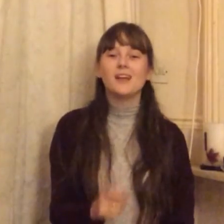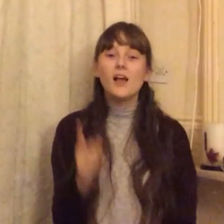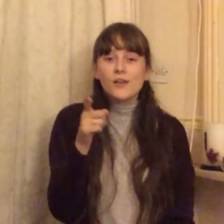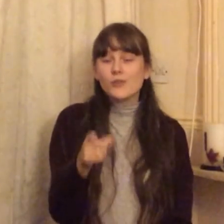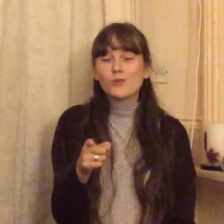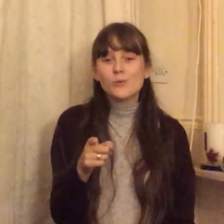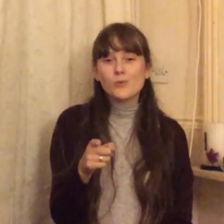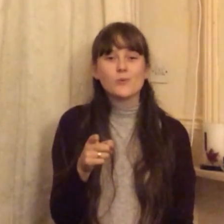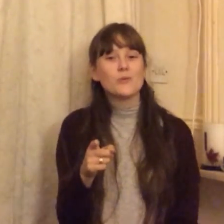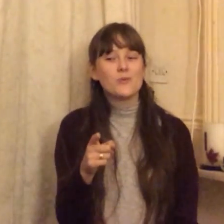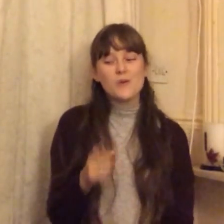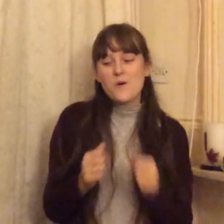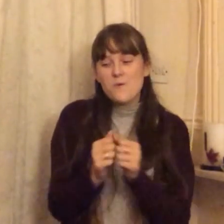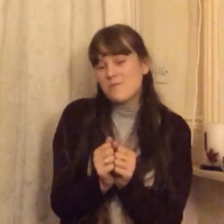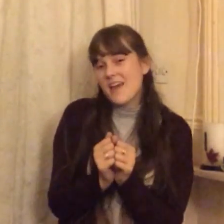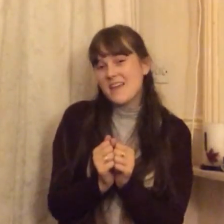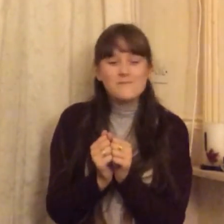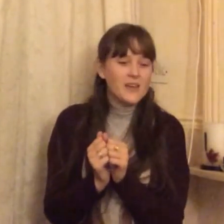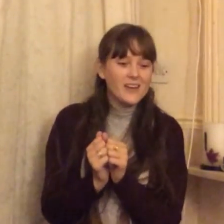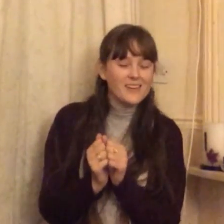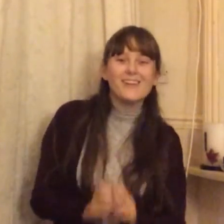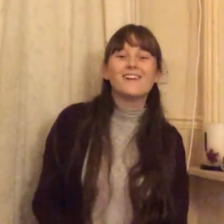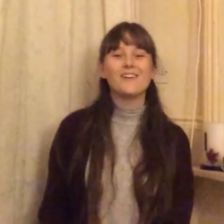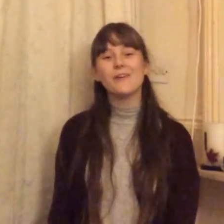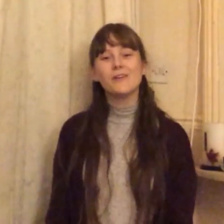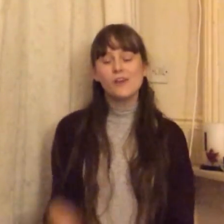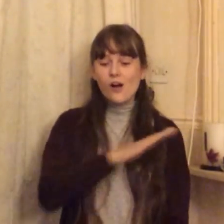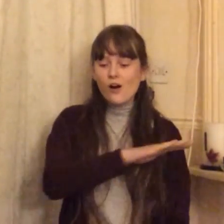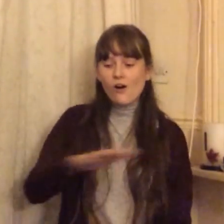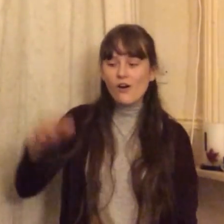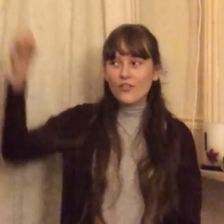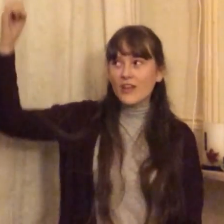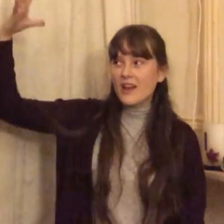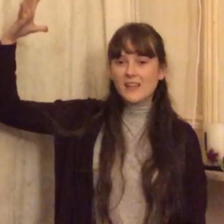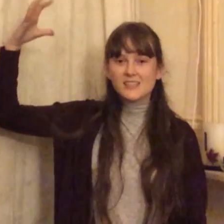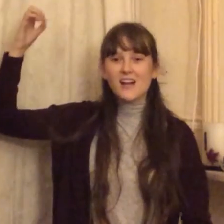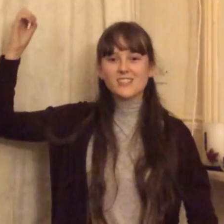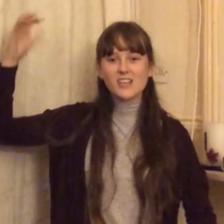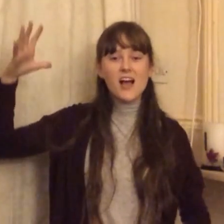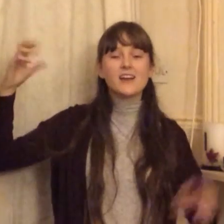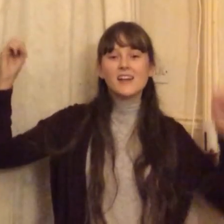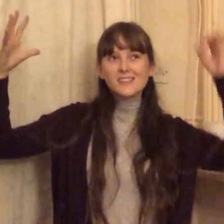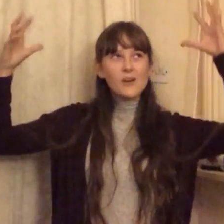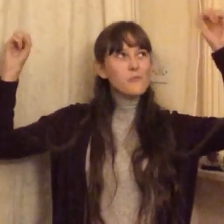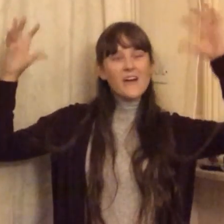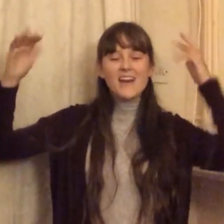You Baby Oh Oh The lights are shining So brightly